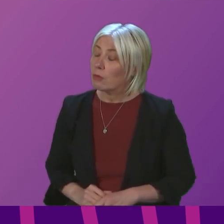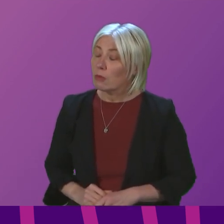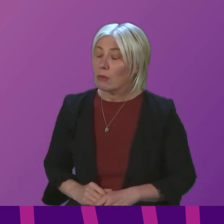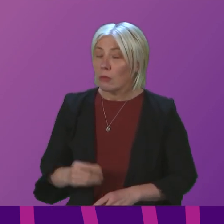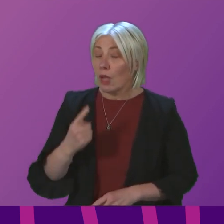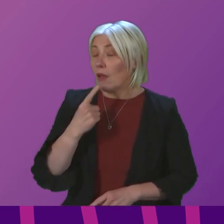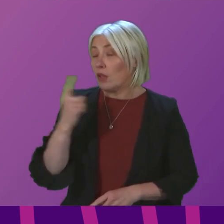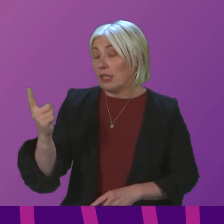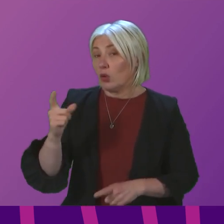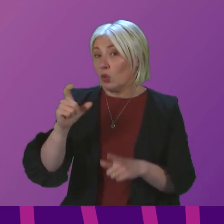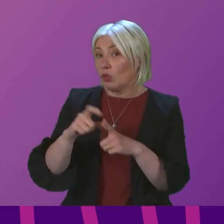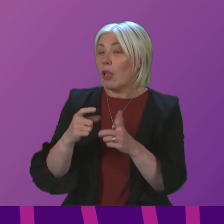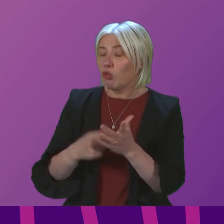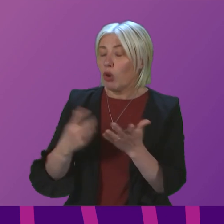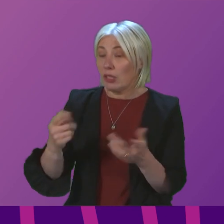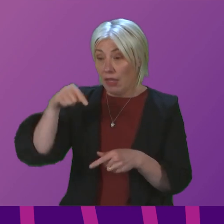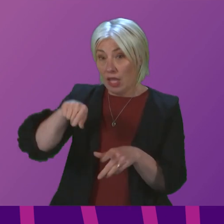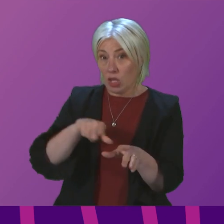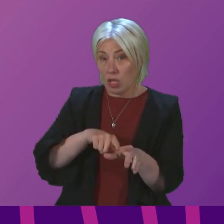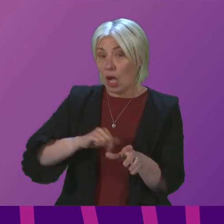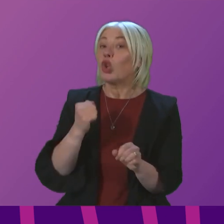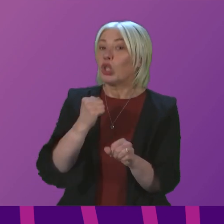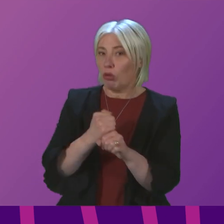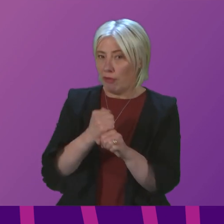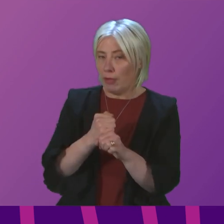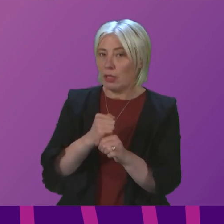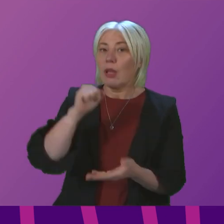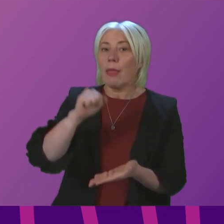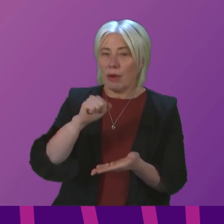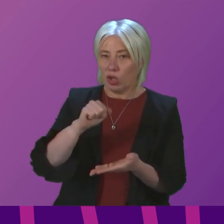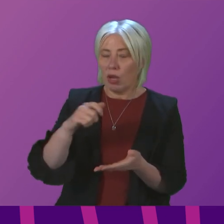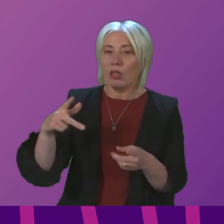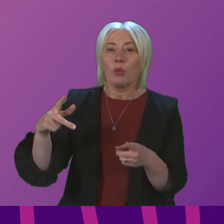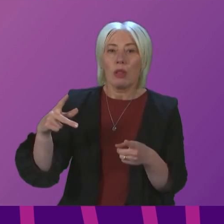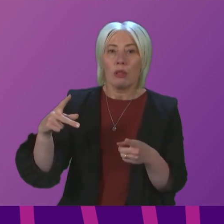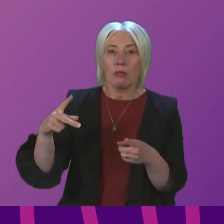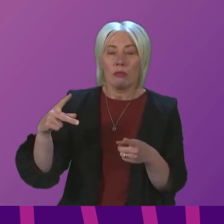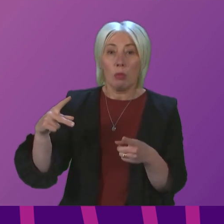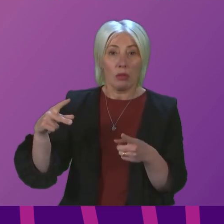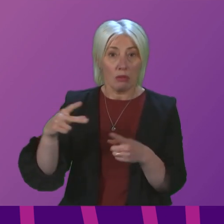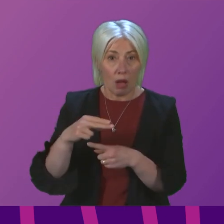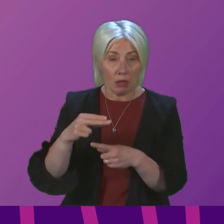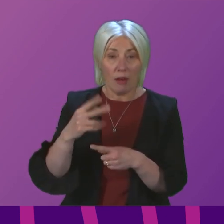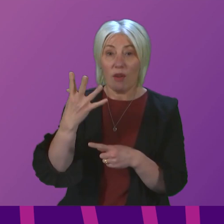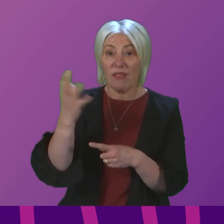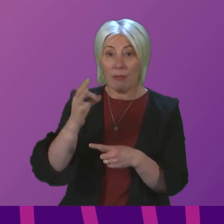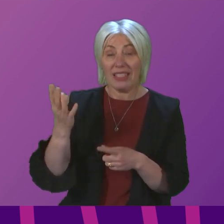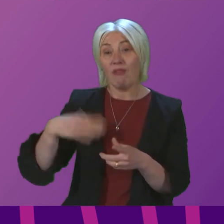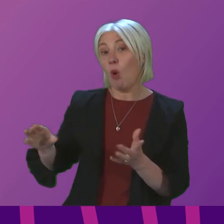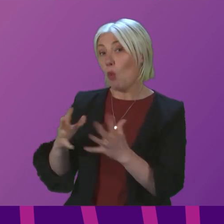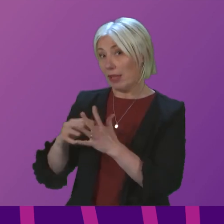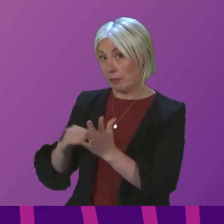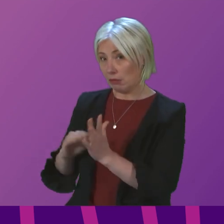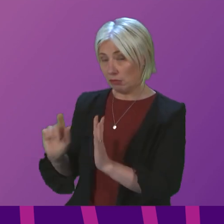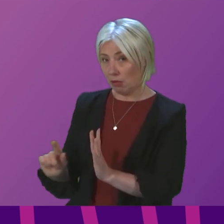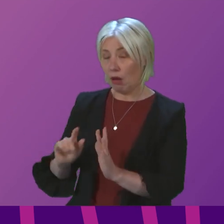said to Douglas Ross, course, this year Scottish Government's budget cut by over 5% and